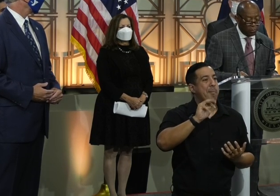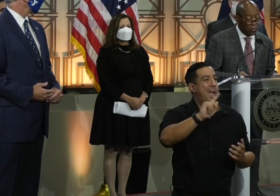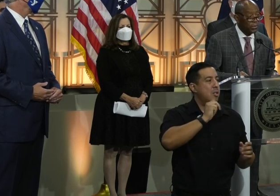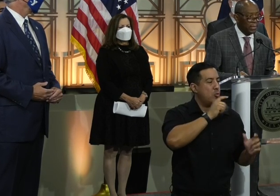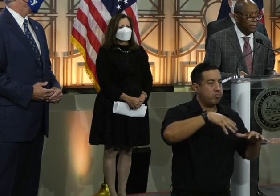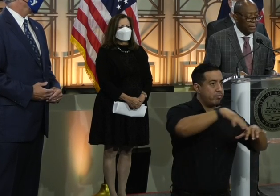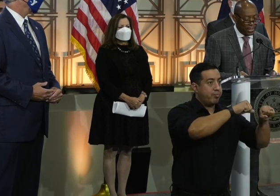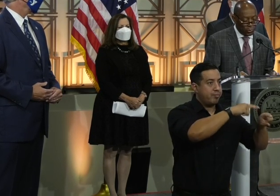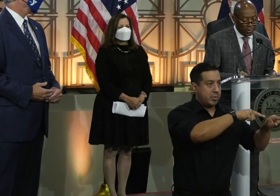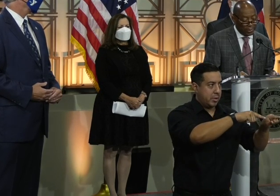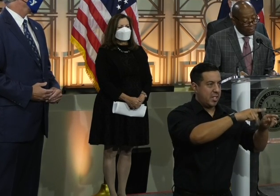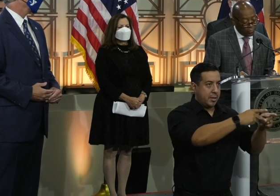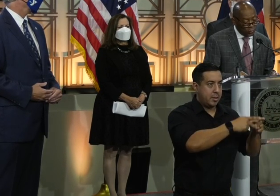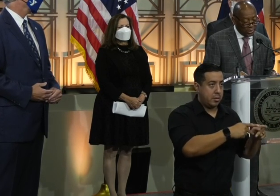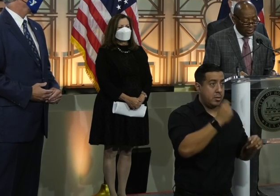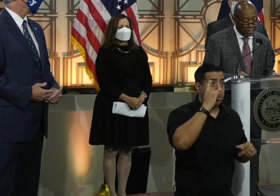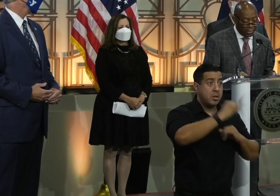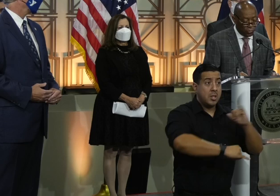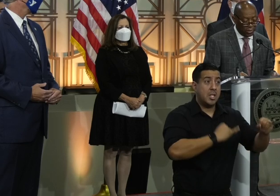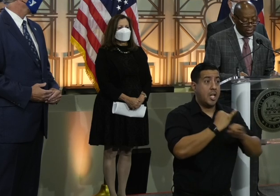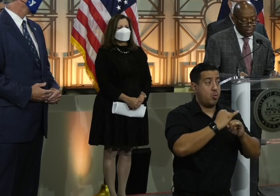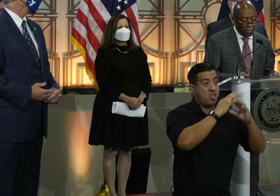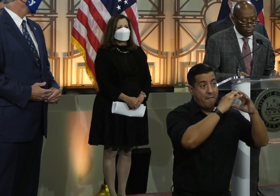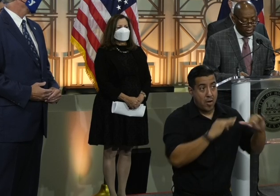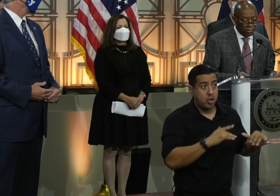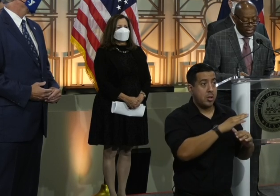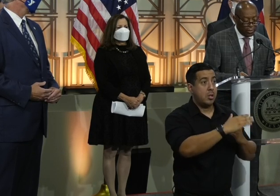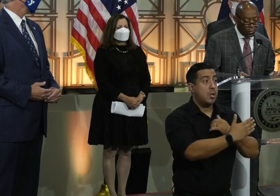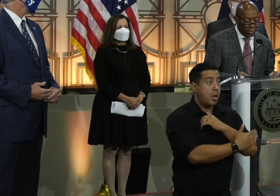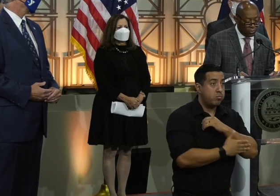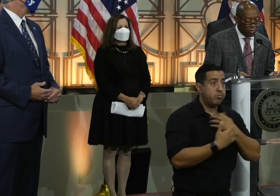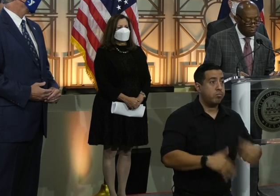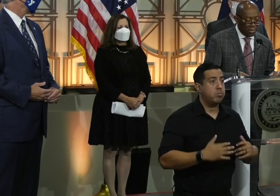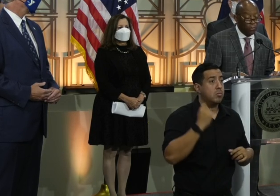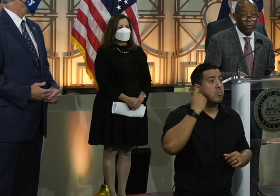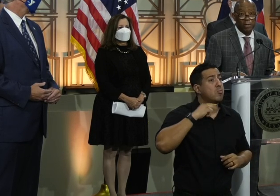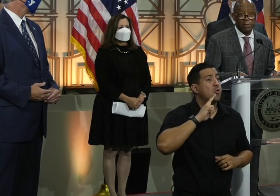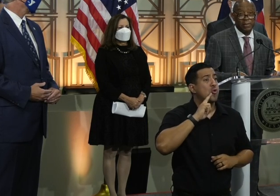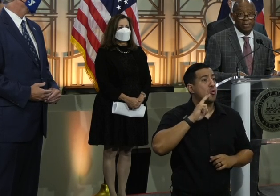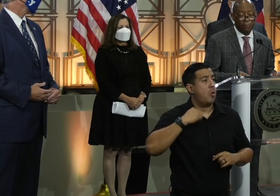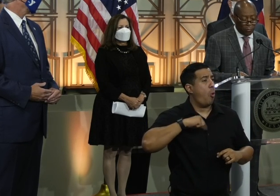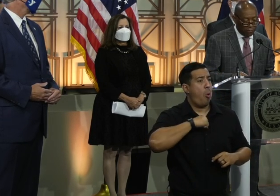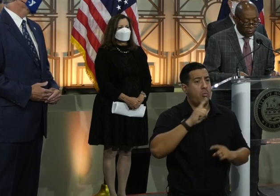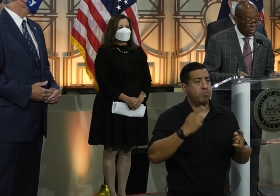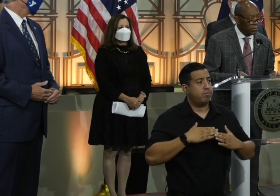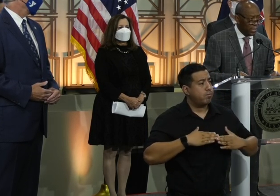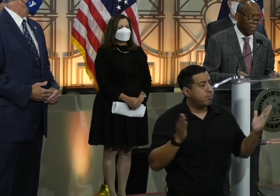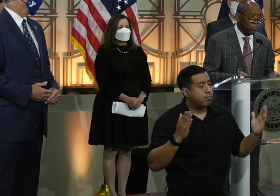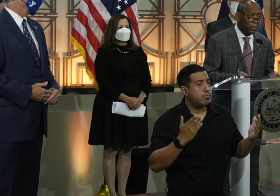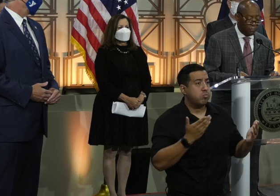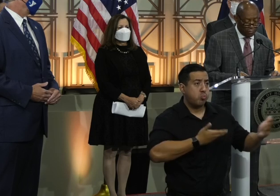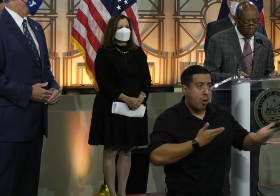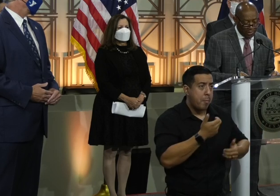As the most internationally diverse city in the country, Houston has had a long history of being a welcoming city for refugees,